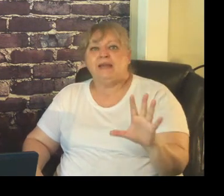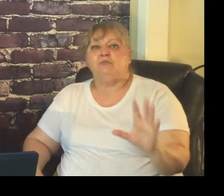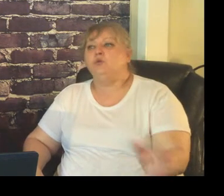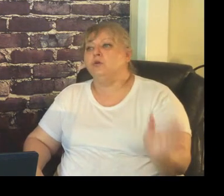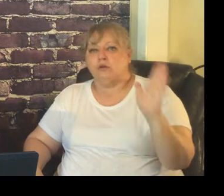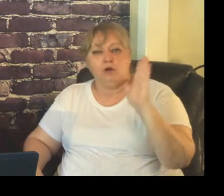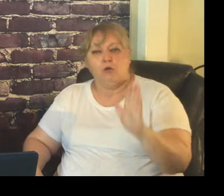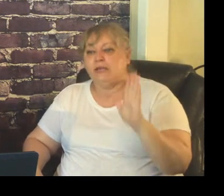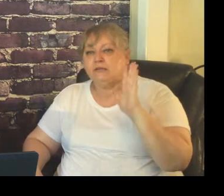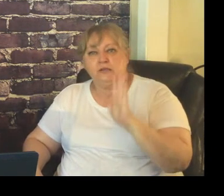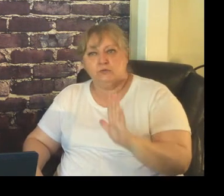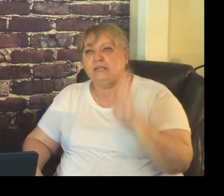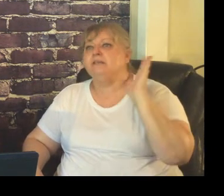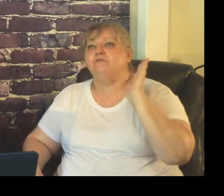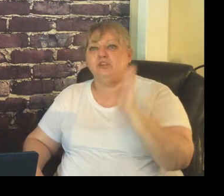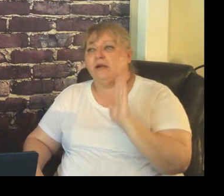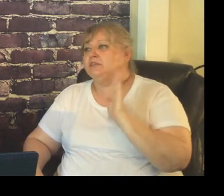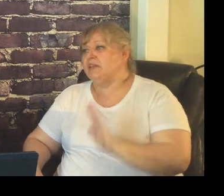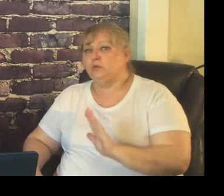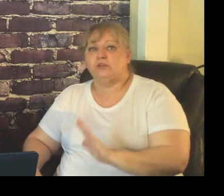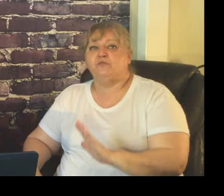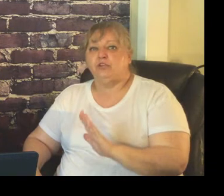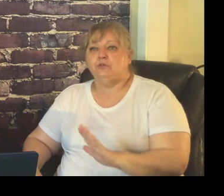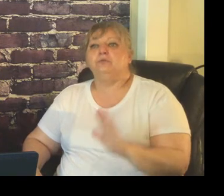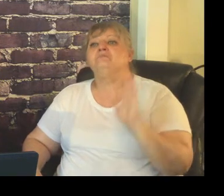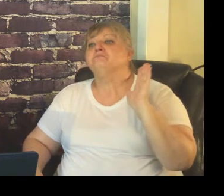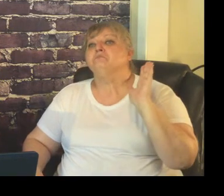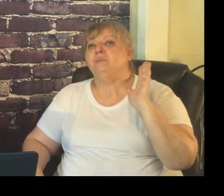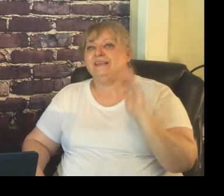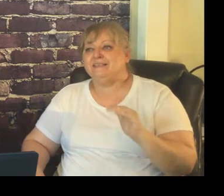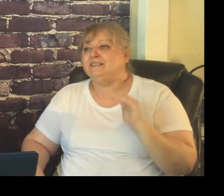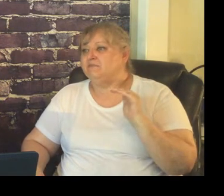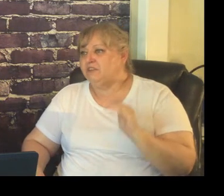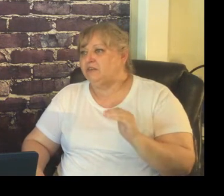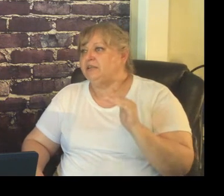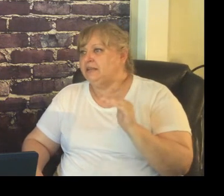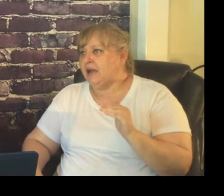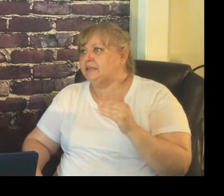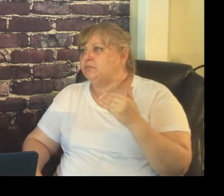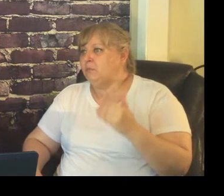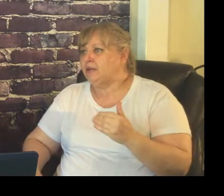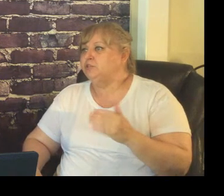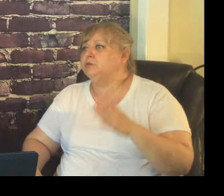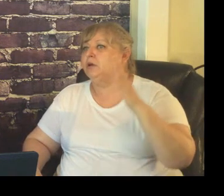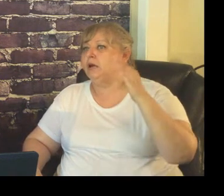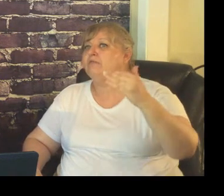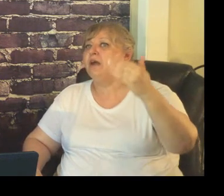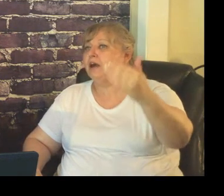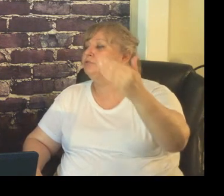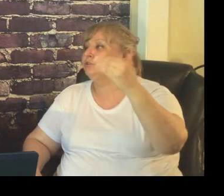that book go in read figure out if that works for you because it's a very nice manual of how to